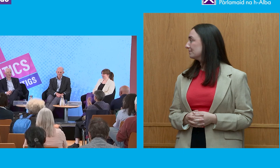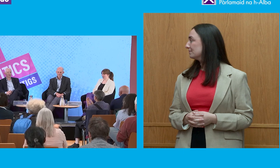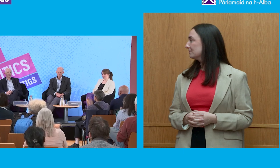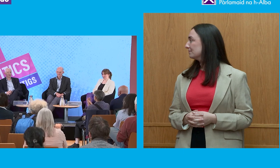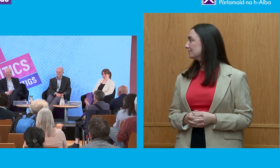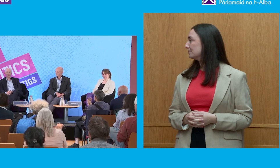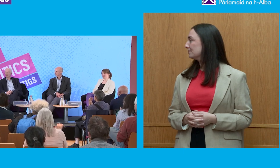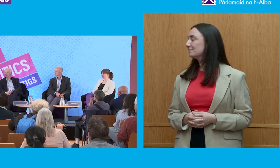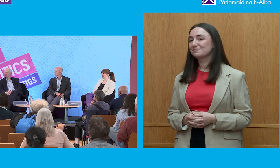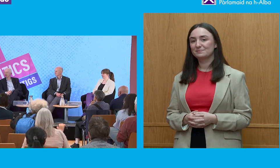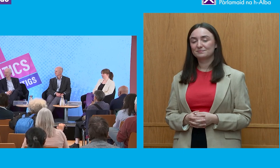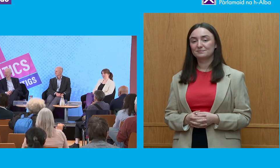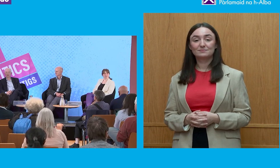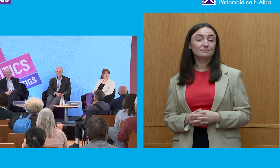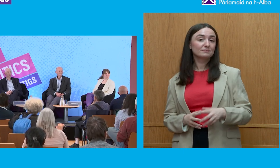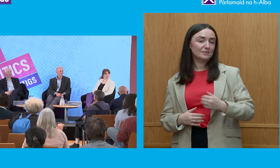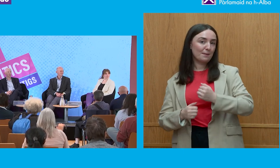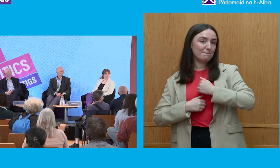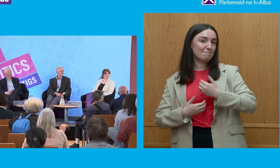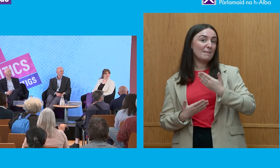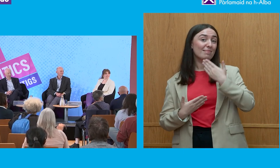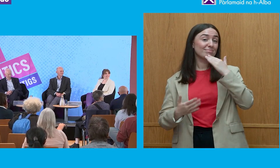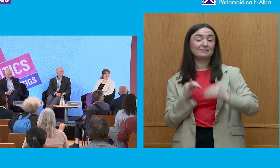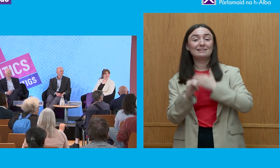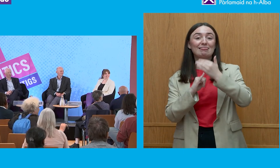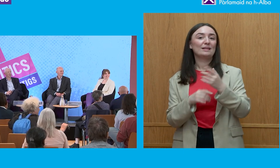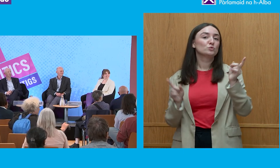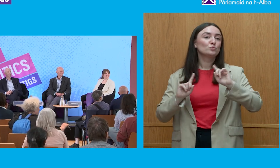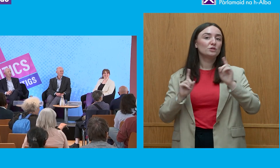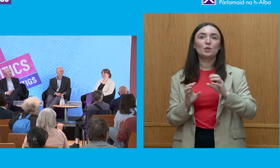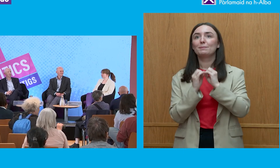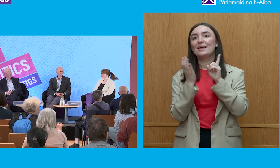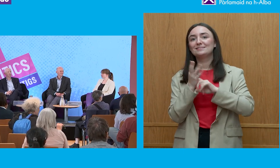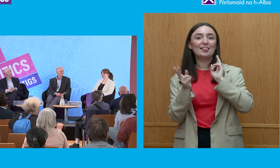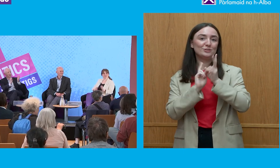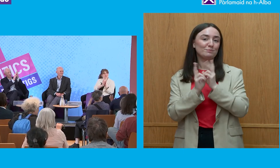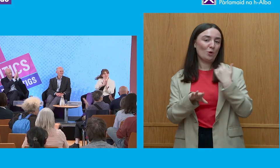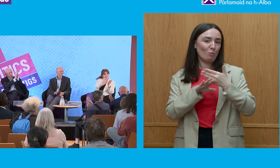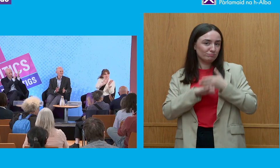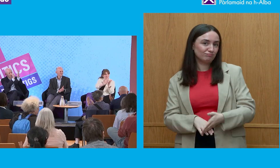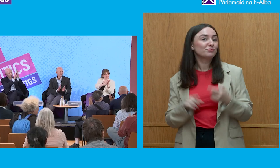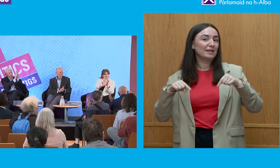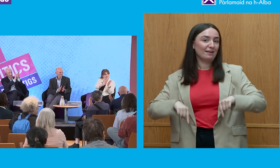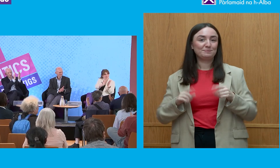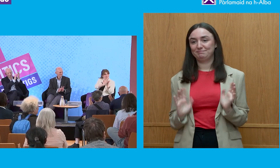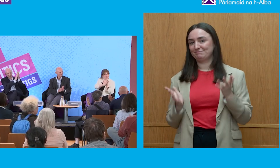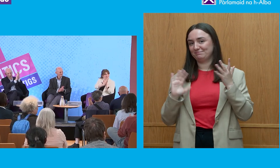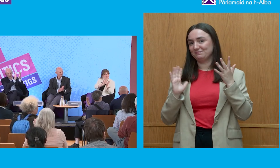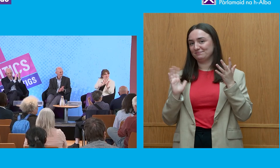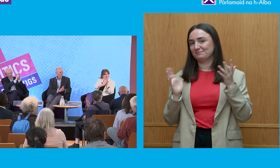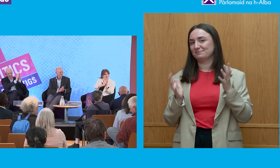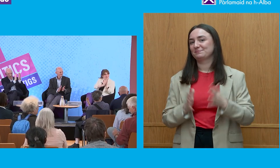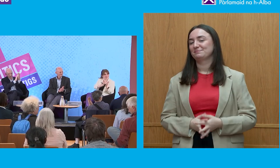and my penultimate thanks is going to be to our BSL interpreters who worked so hard at the site and I thank you very much for that